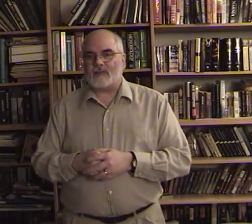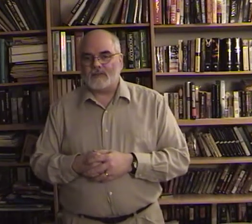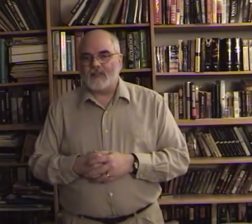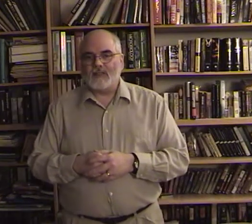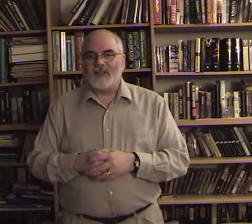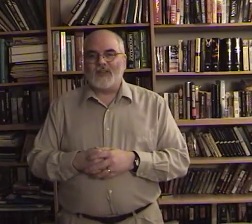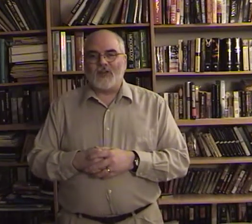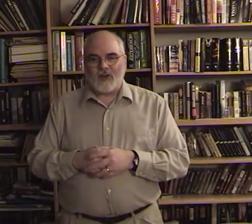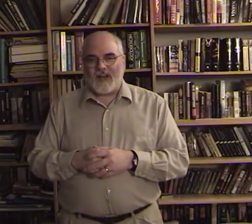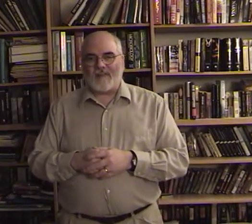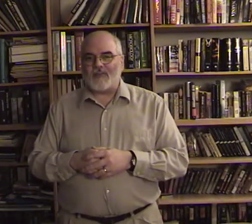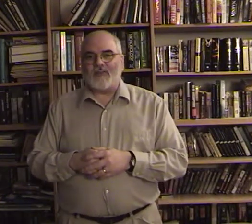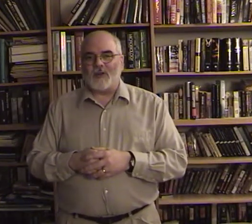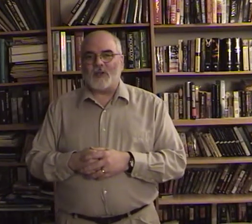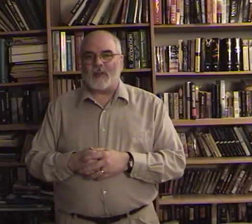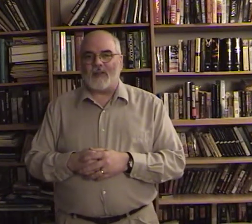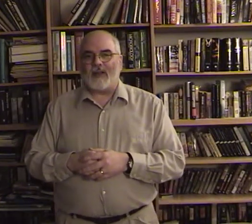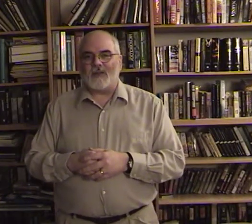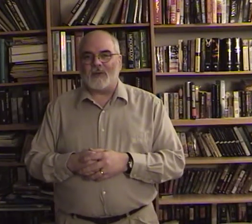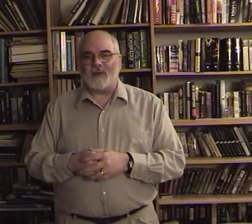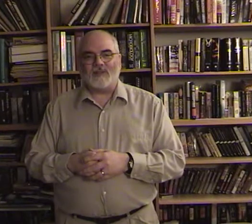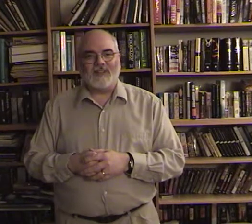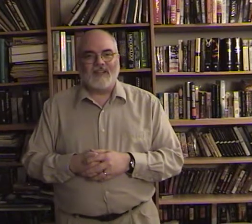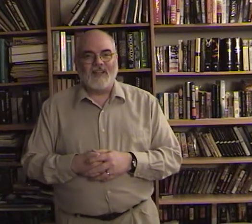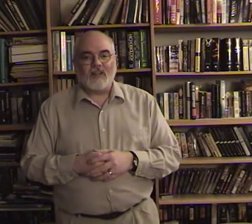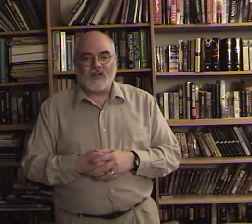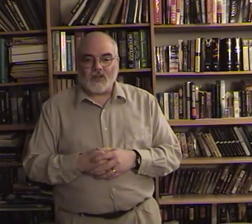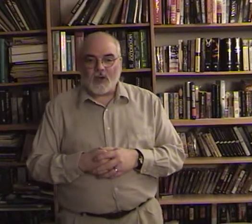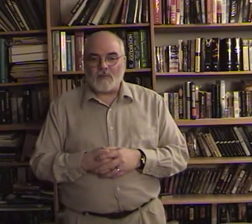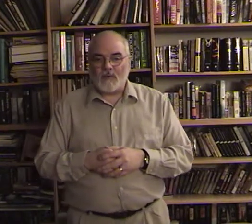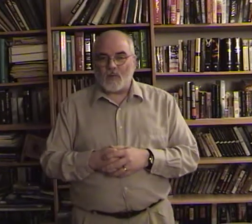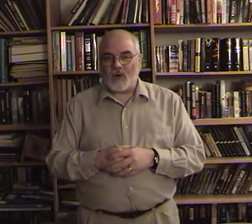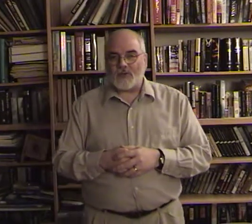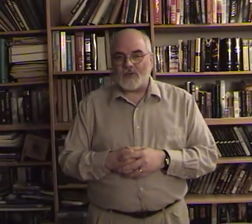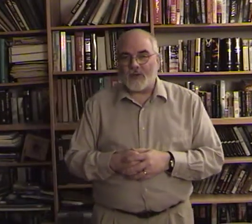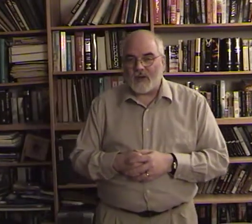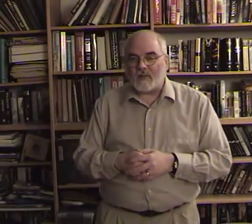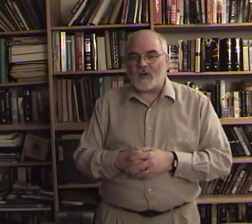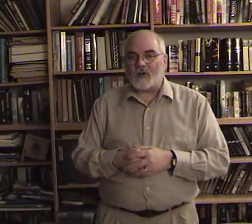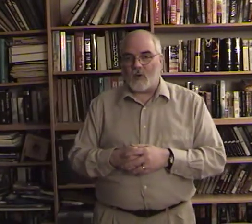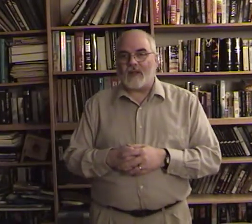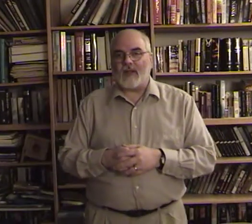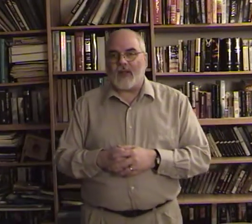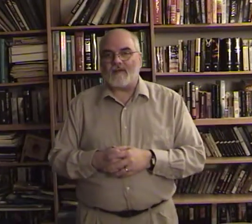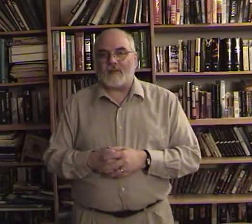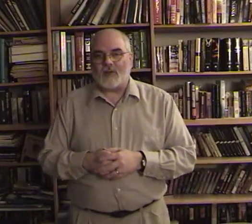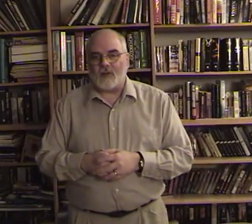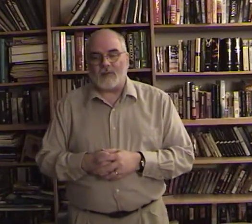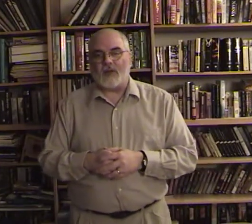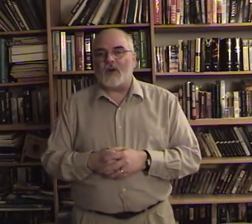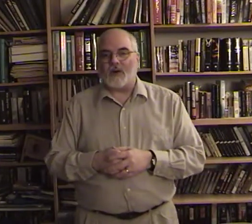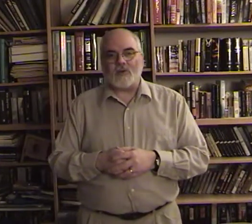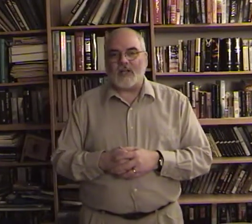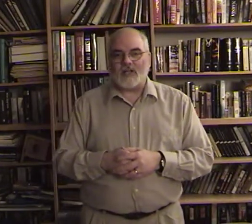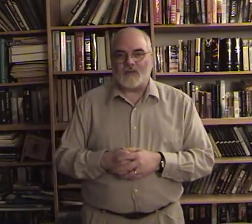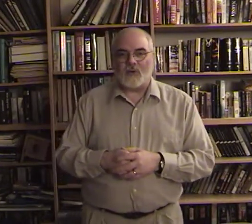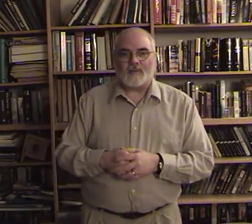you're gonna have to fingerspell that too there's a number of words through here that you're going to have to fingerspell there are no signs for it